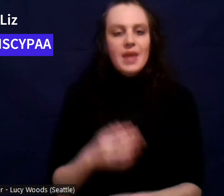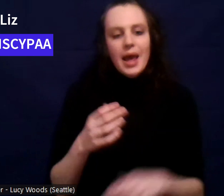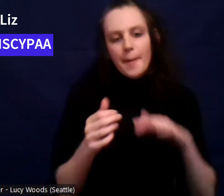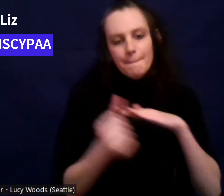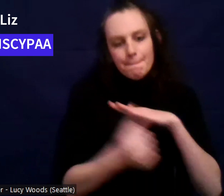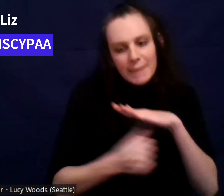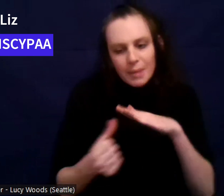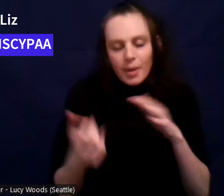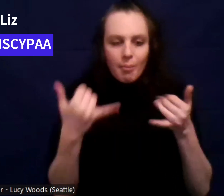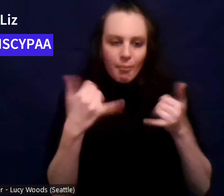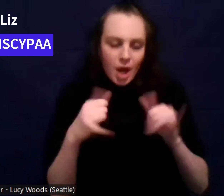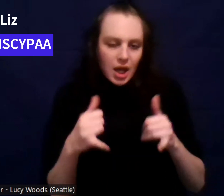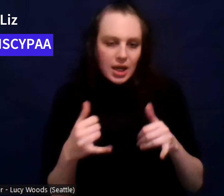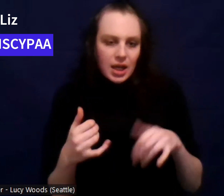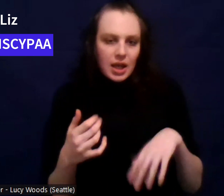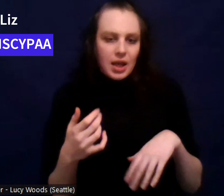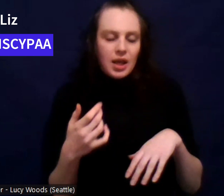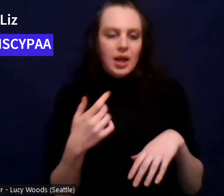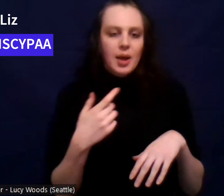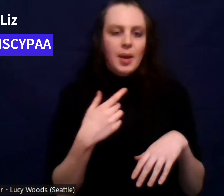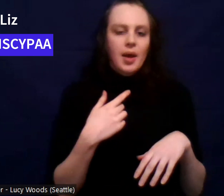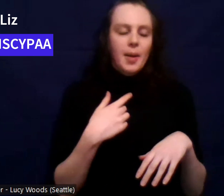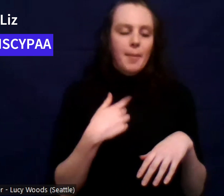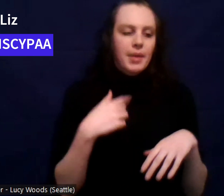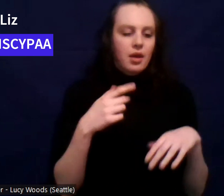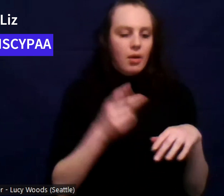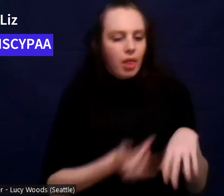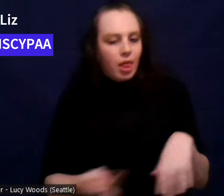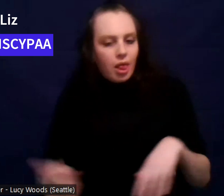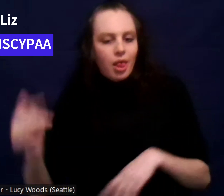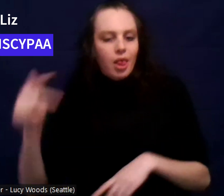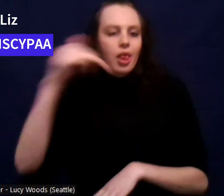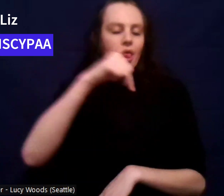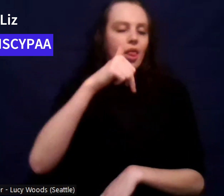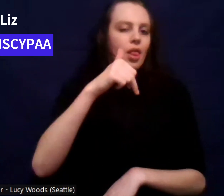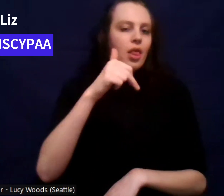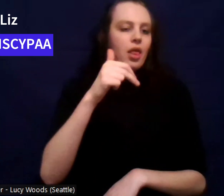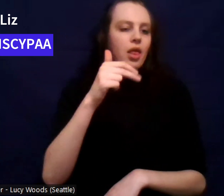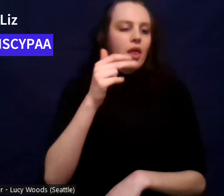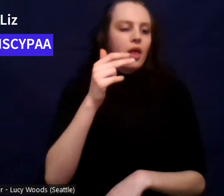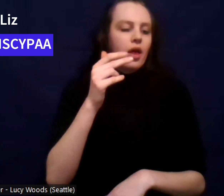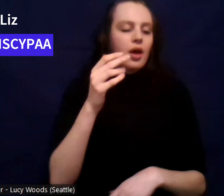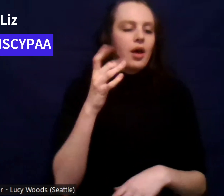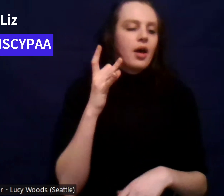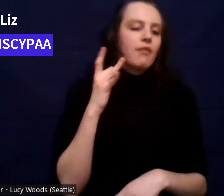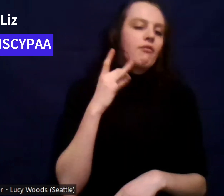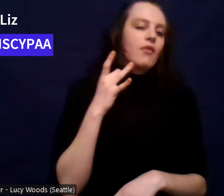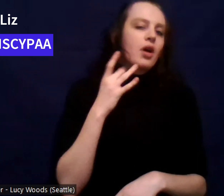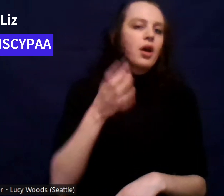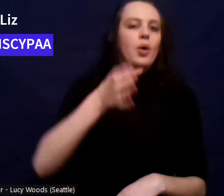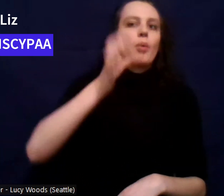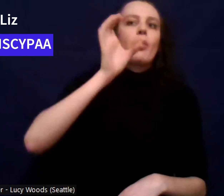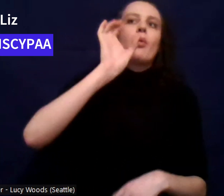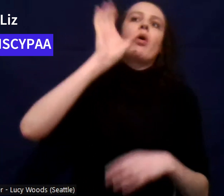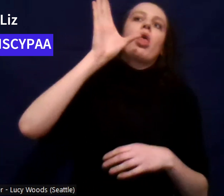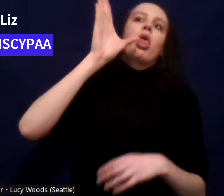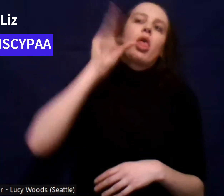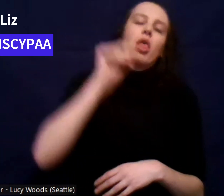upstairs into one of their bedrooms and just like drink. So no one knew how much I was drinking and they would catch me and they'd be like, what are you doing?